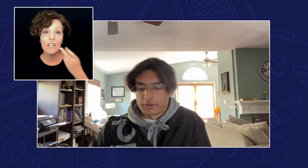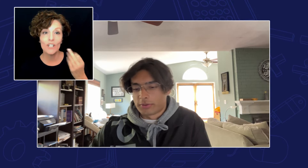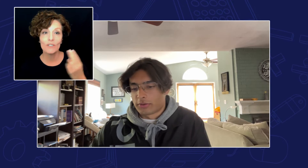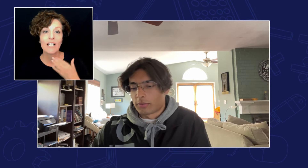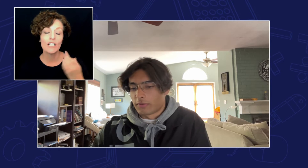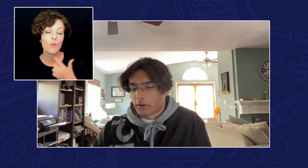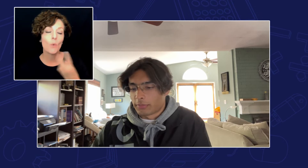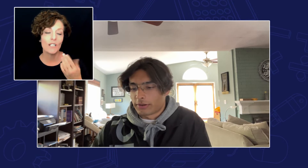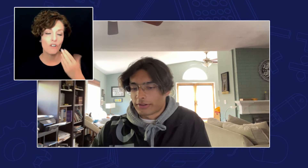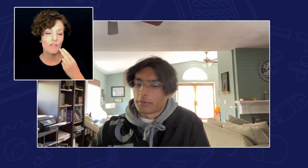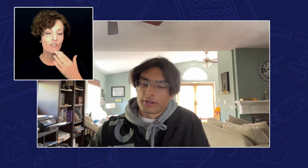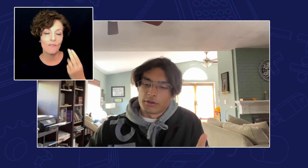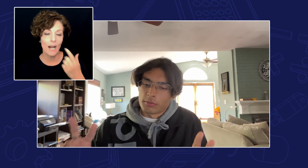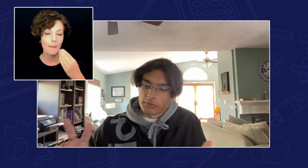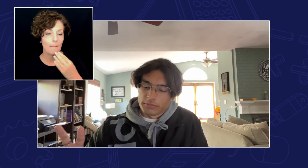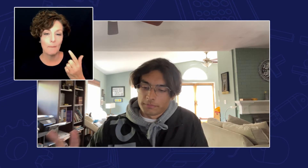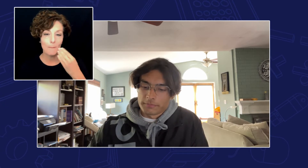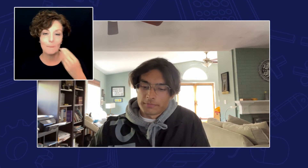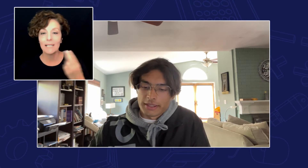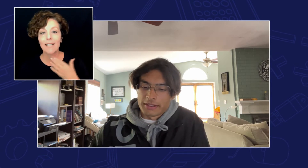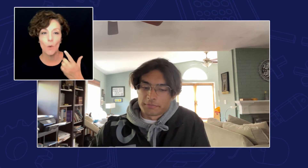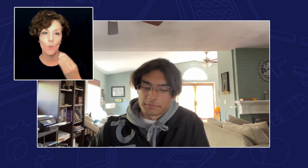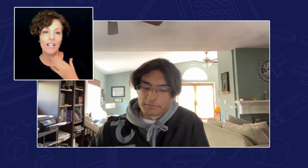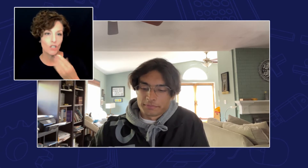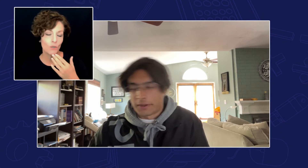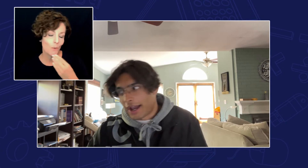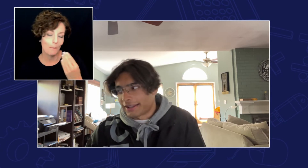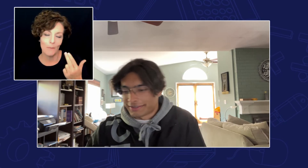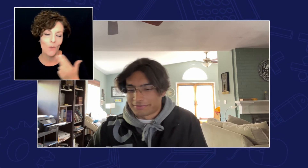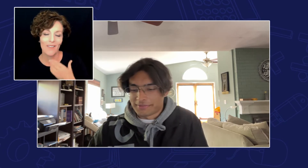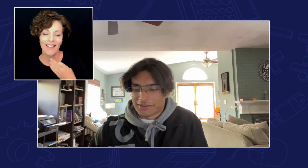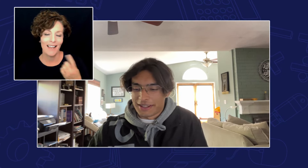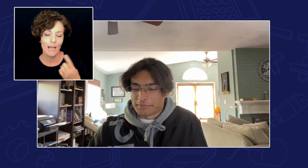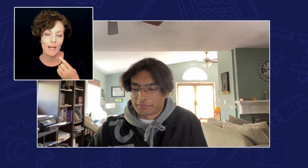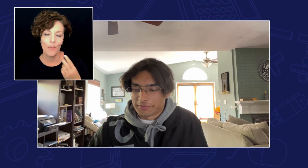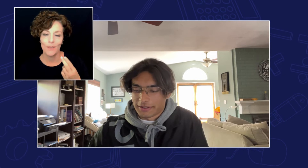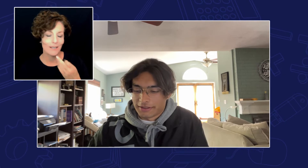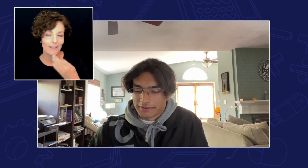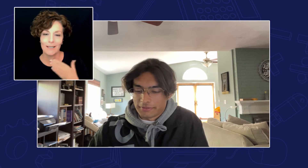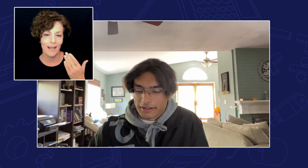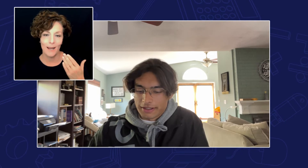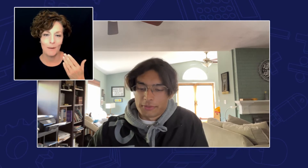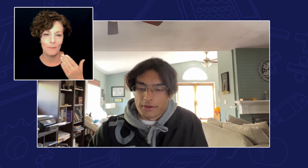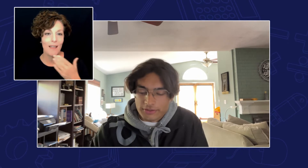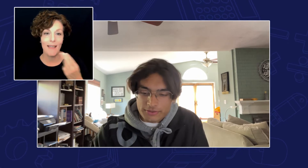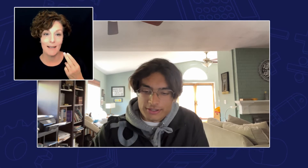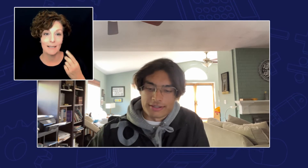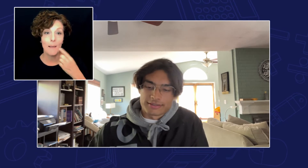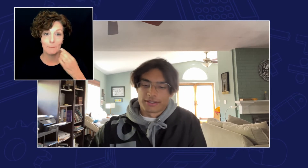switched over to volleyball because I wanted to do both and I had like the same experience as you did my